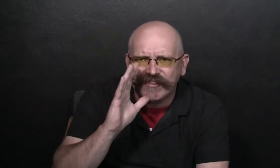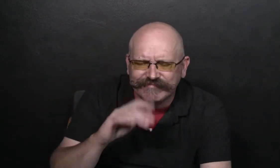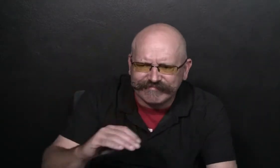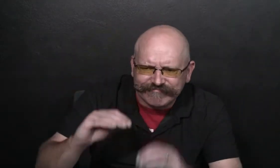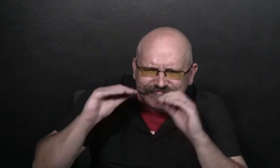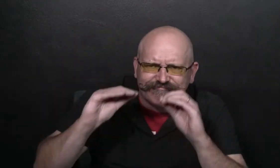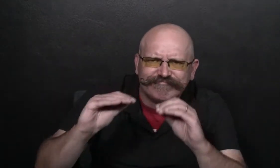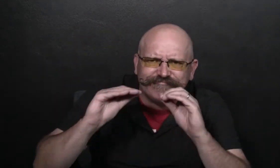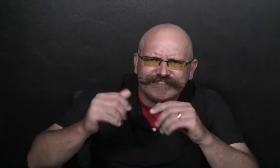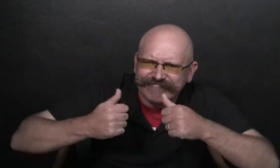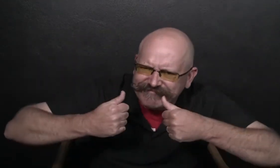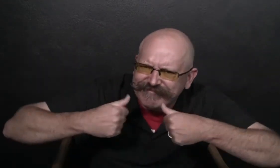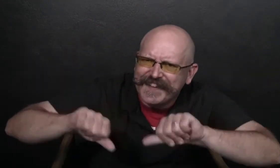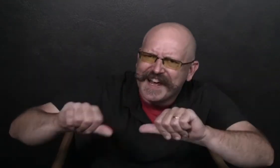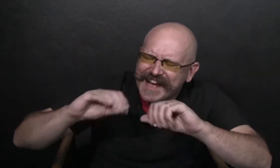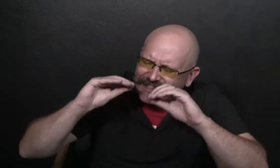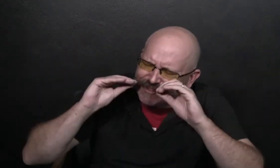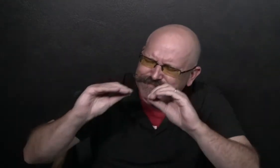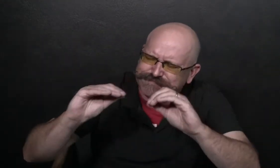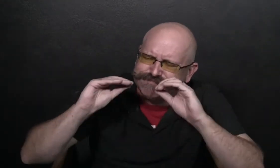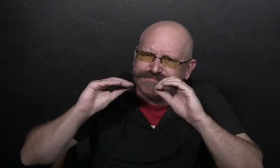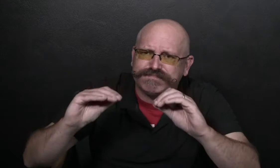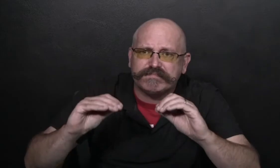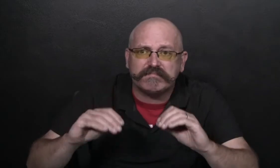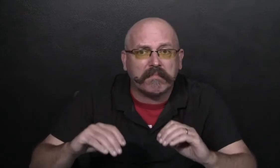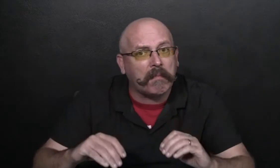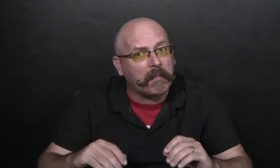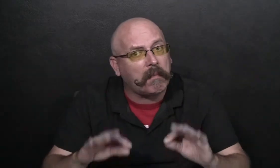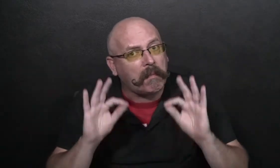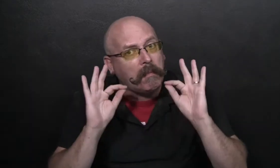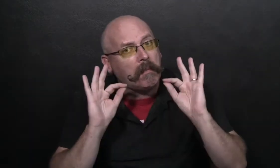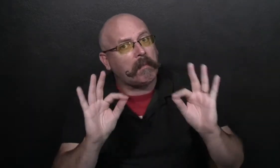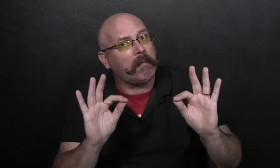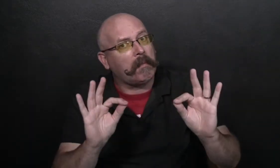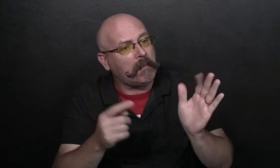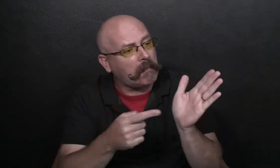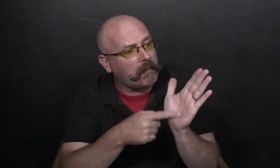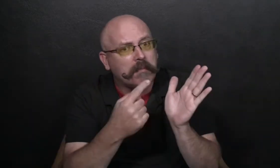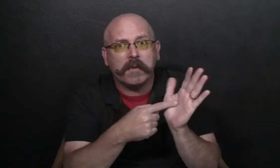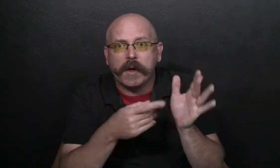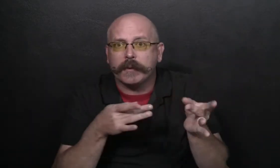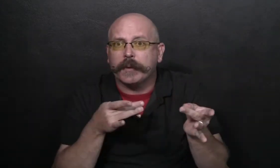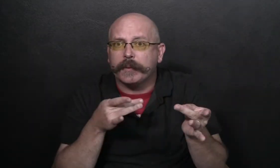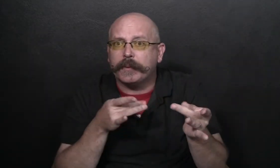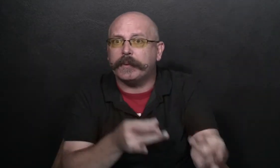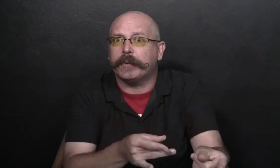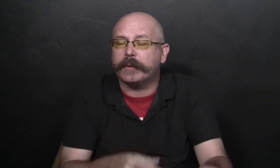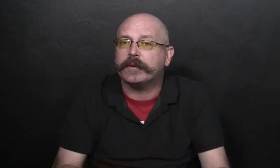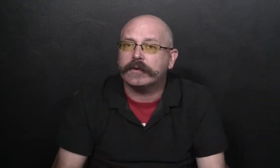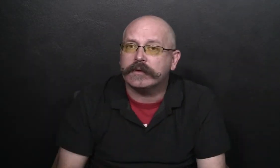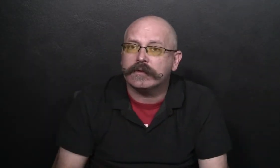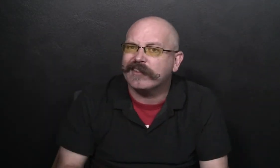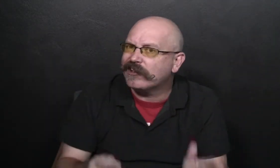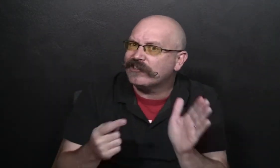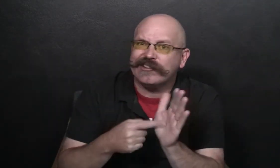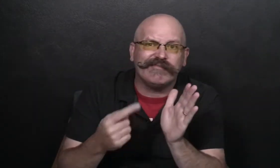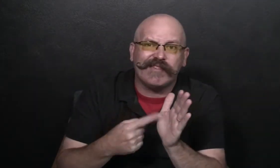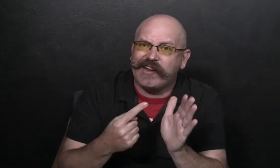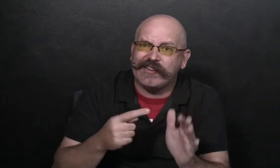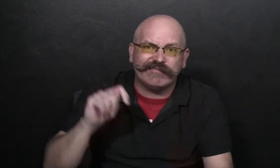Trinka's mom tried to teach her things. Sometimes that went well, and